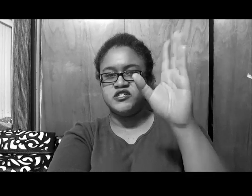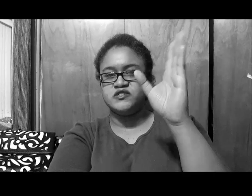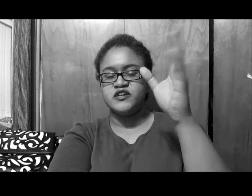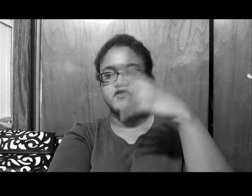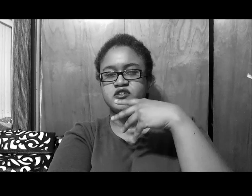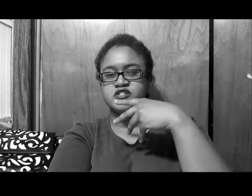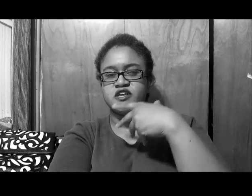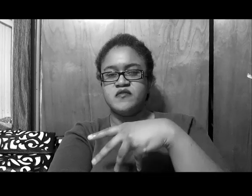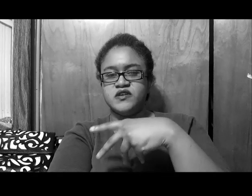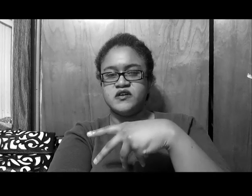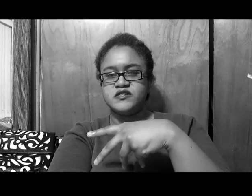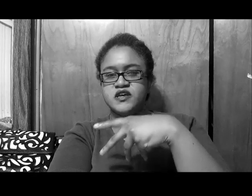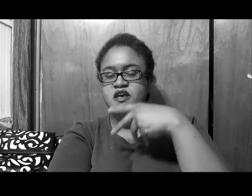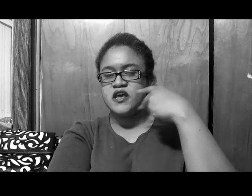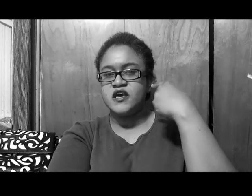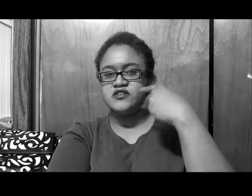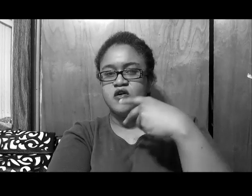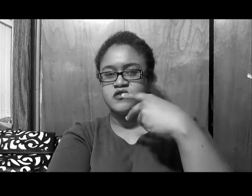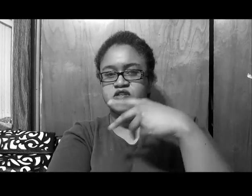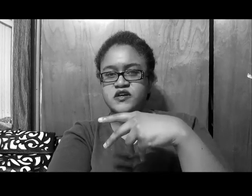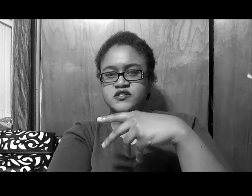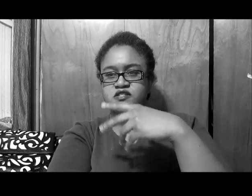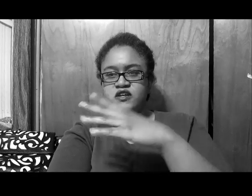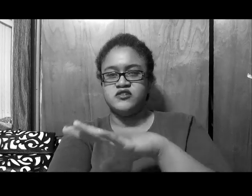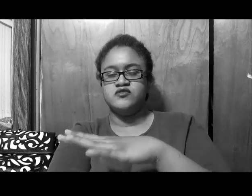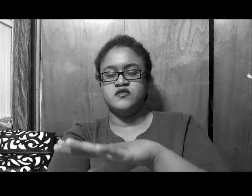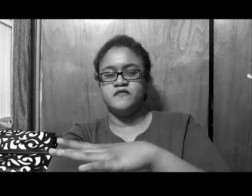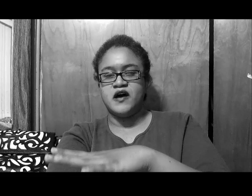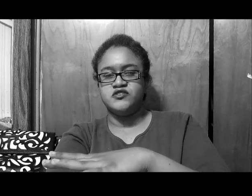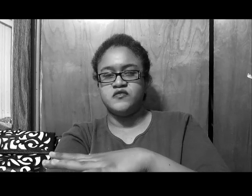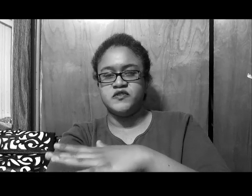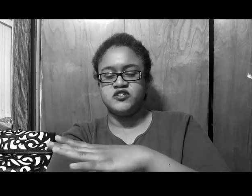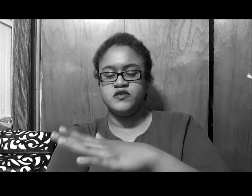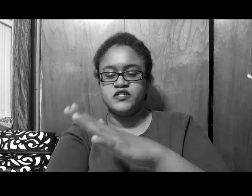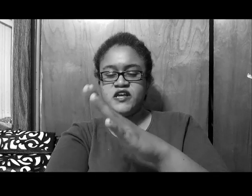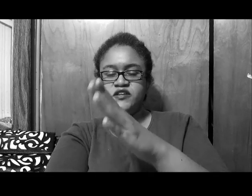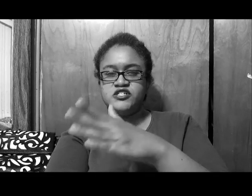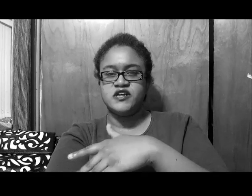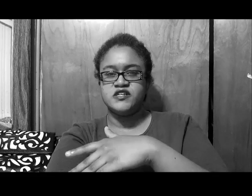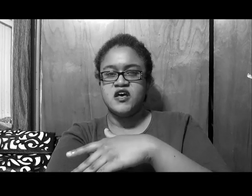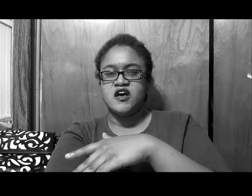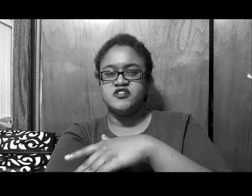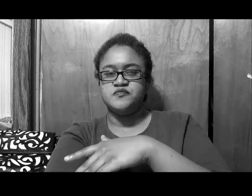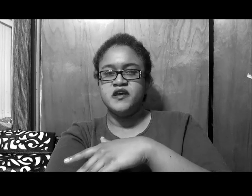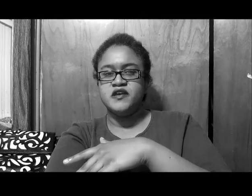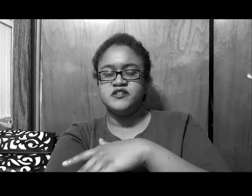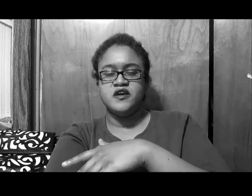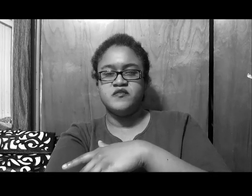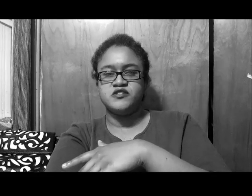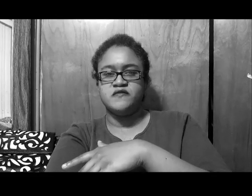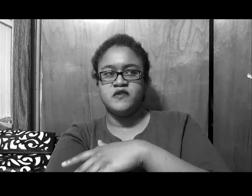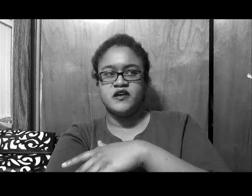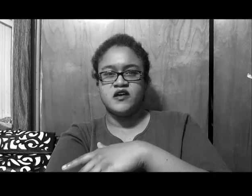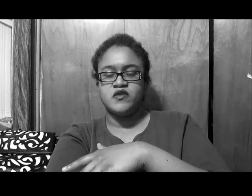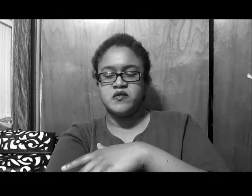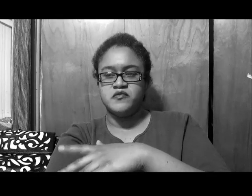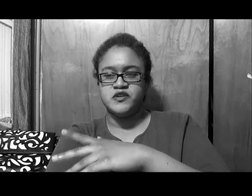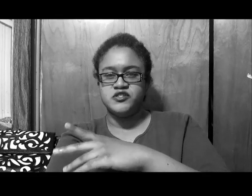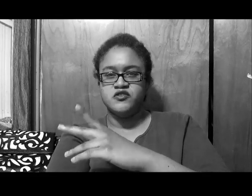she's like, you could have just came to us, and talked to us, instead of doing some foul stuff, and taking a chance, of speaking to him, and stuff like that, without permission, you